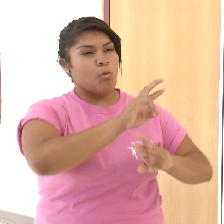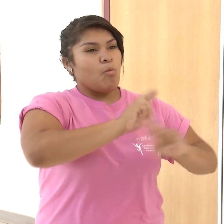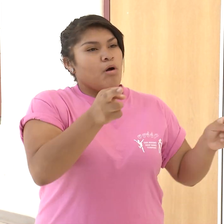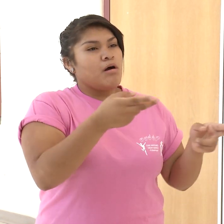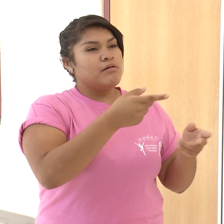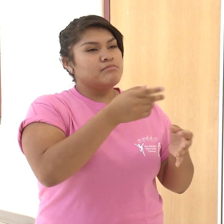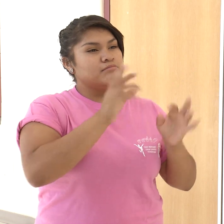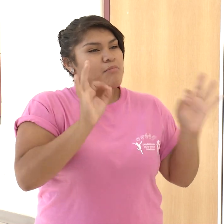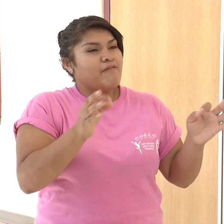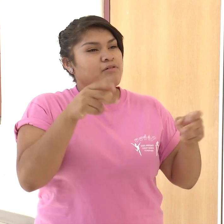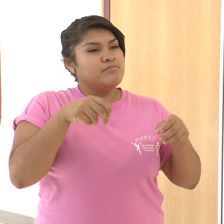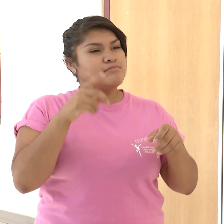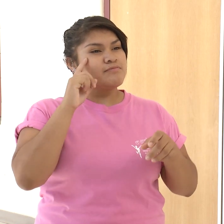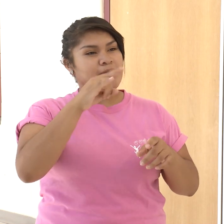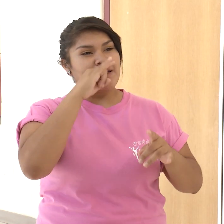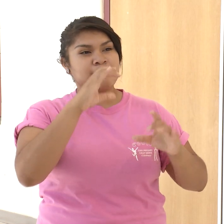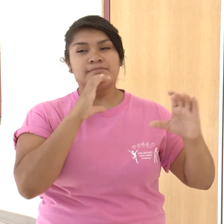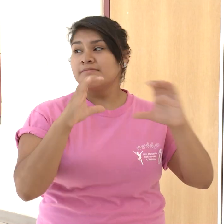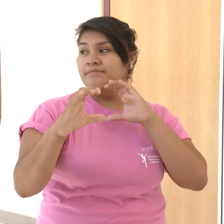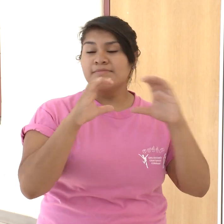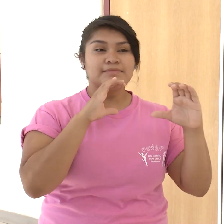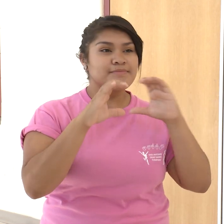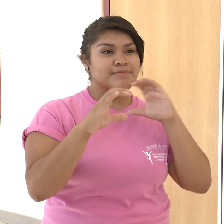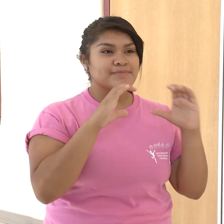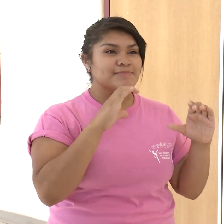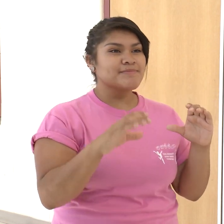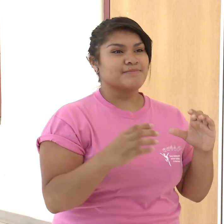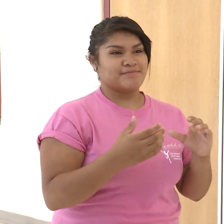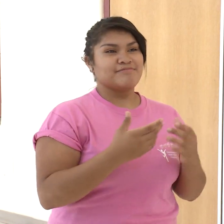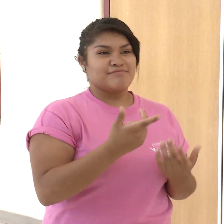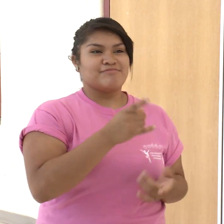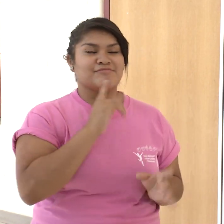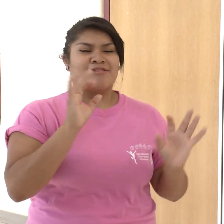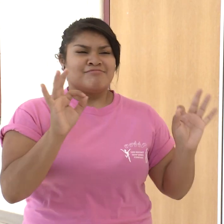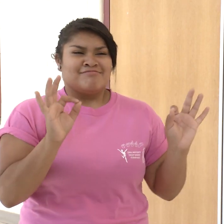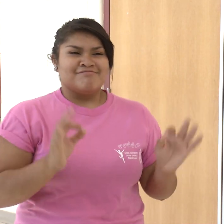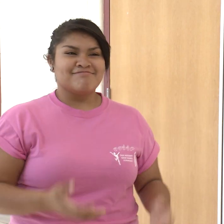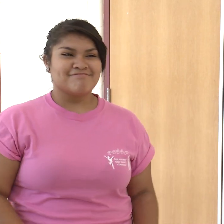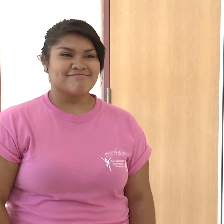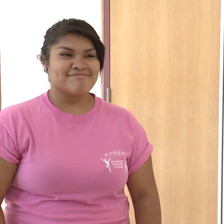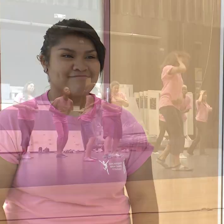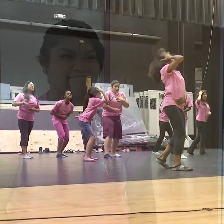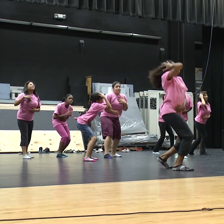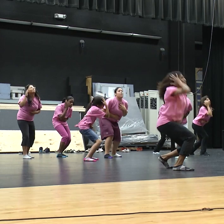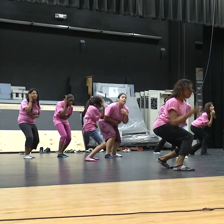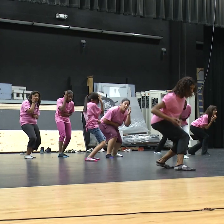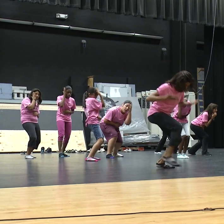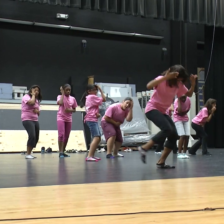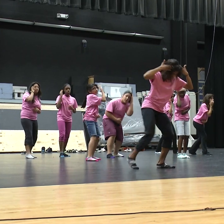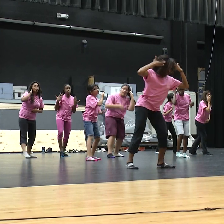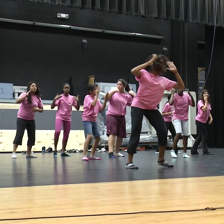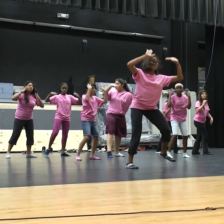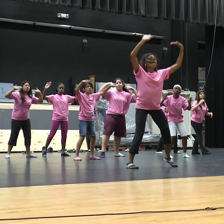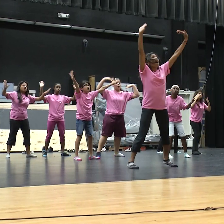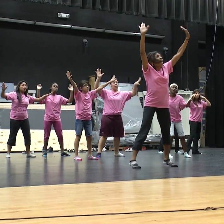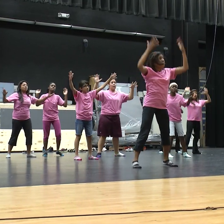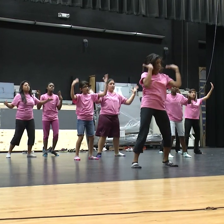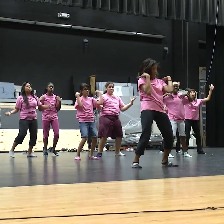develop our skills in communication and dancing and it's just a great program. The dance camp is a Northside sponsored